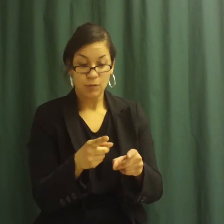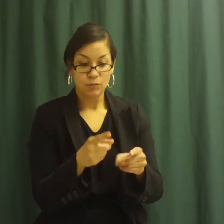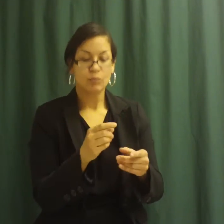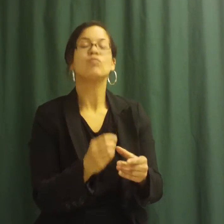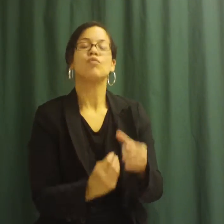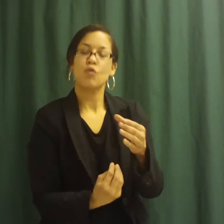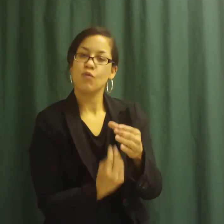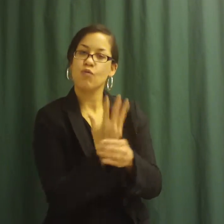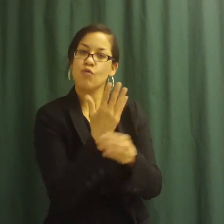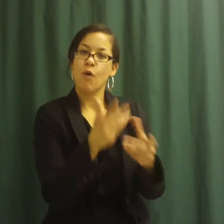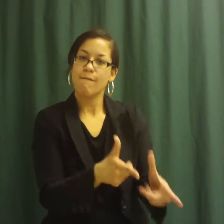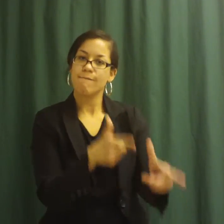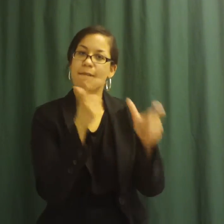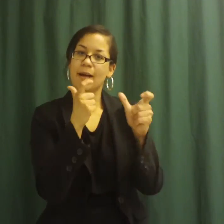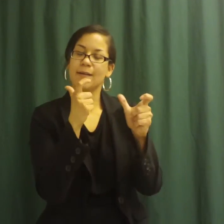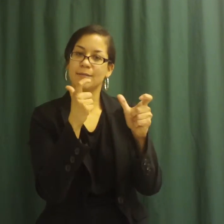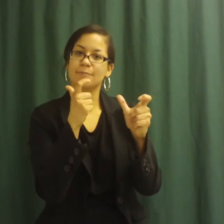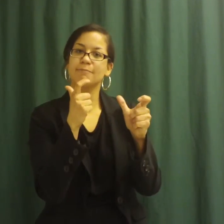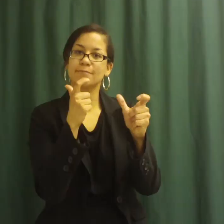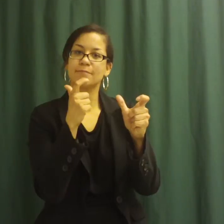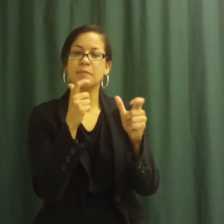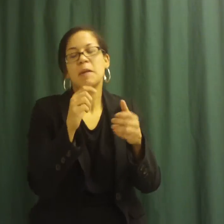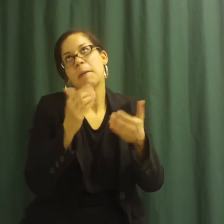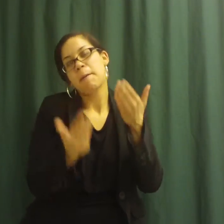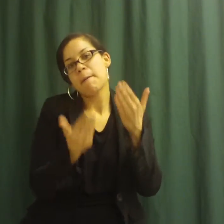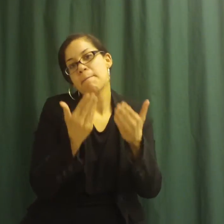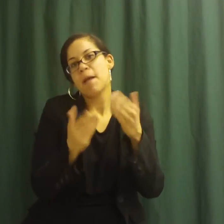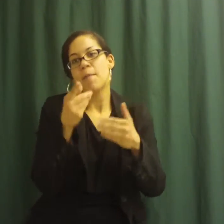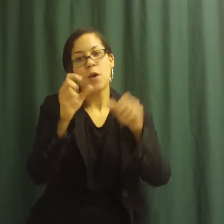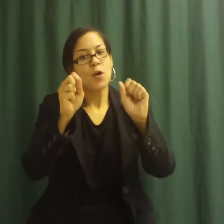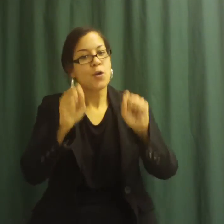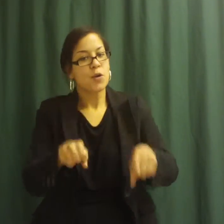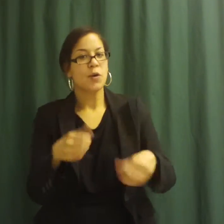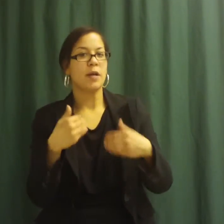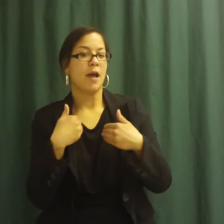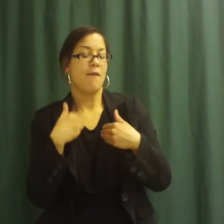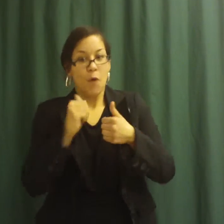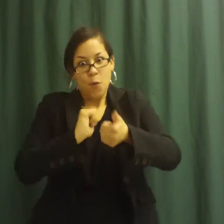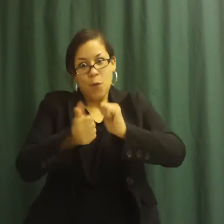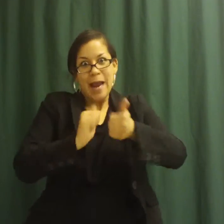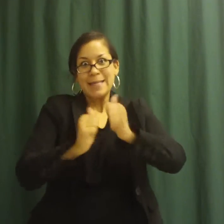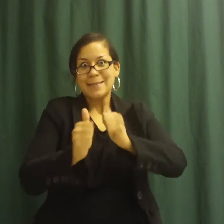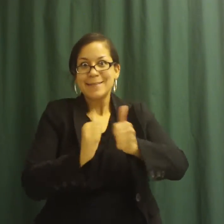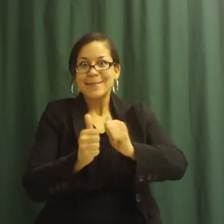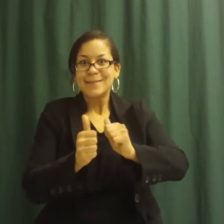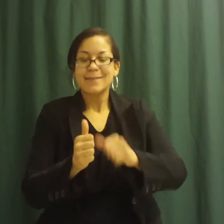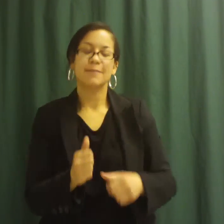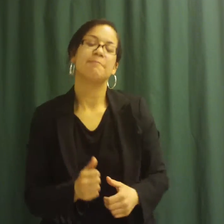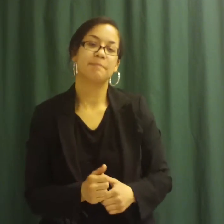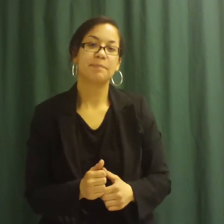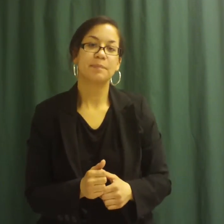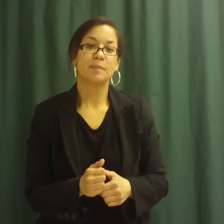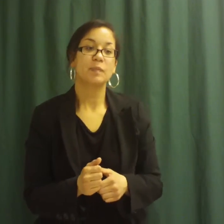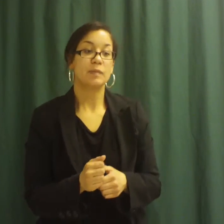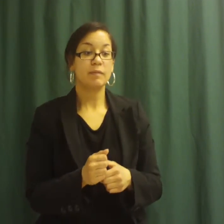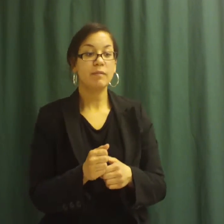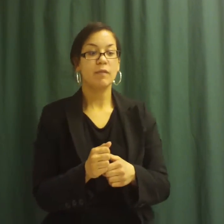Giant sunflowers can grow three to four yards tall. Measure them every week.